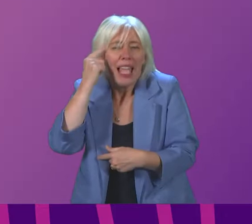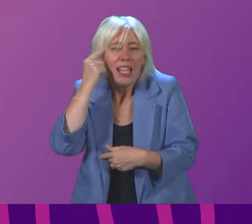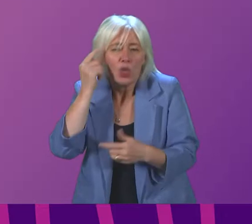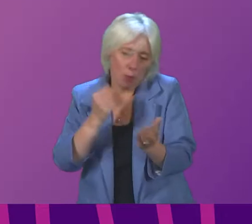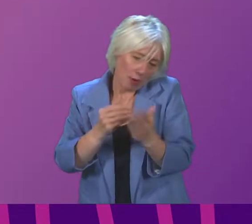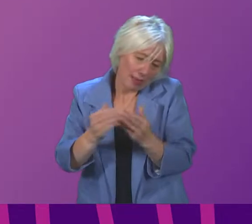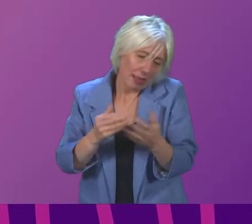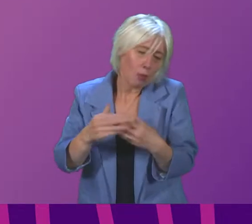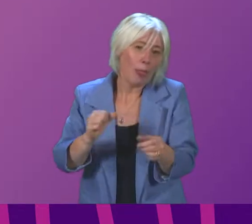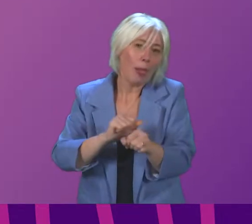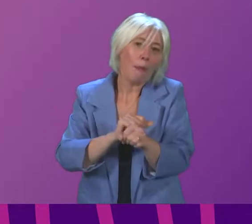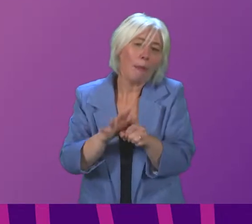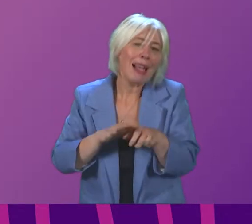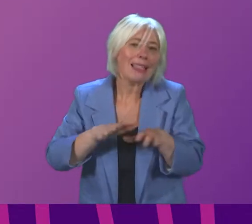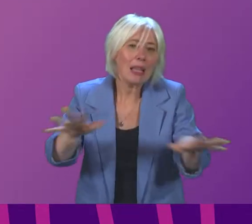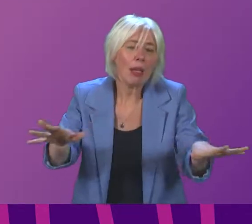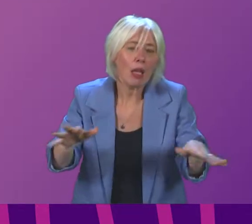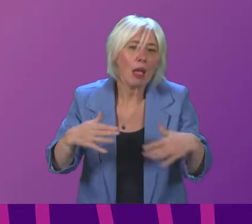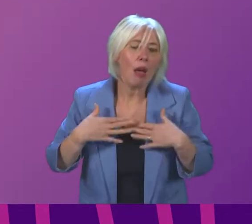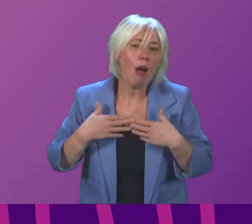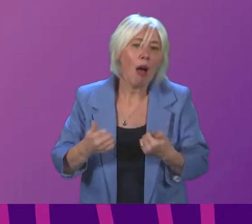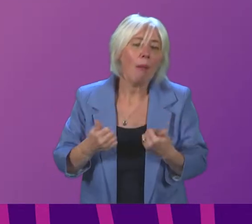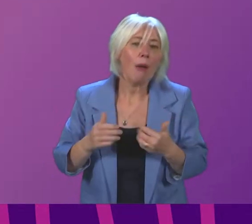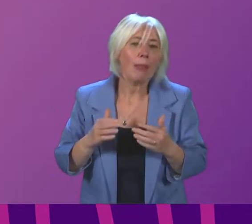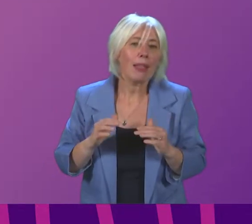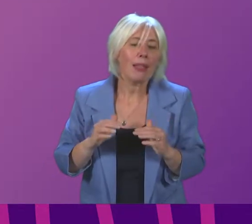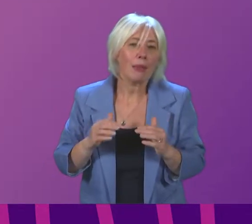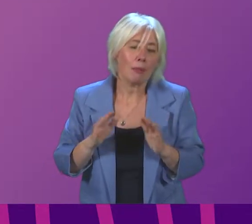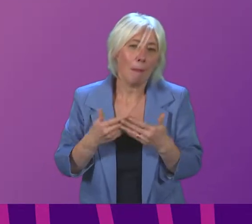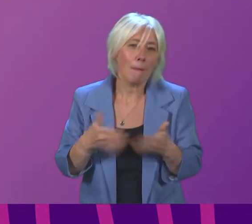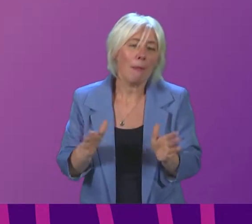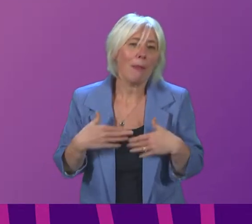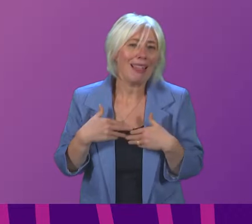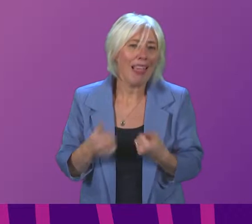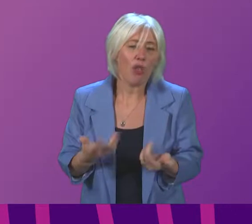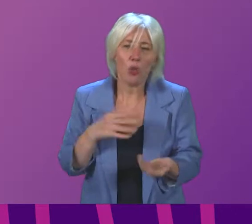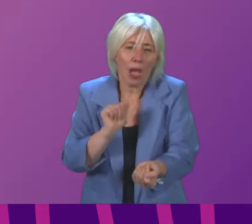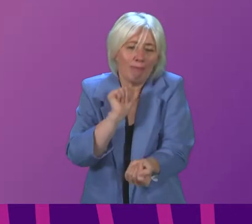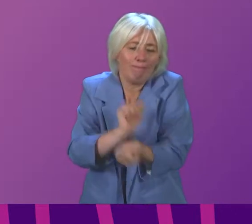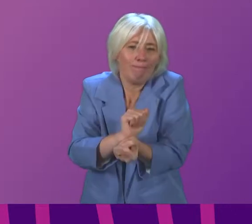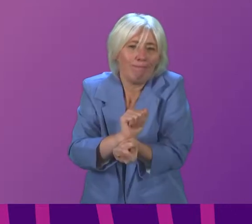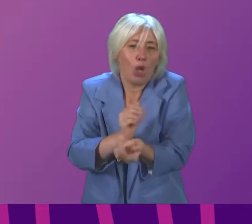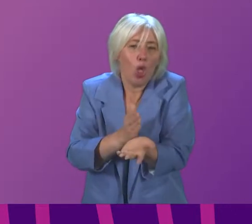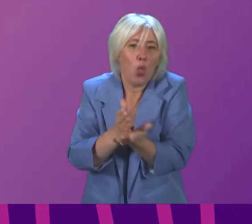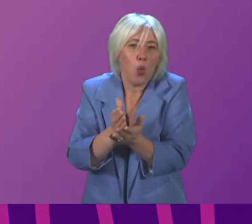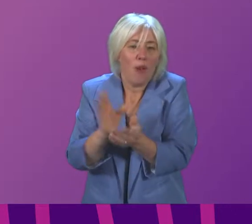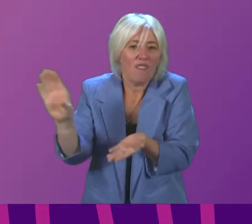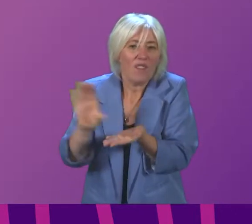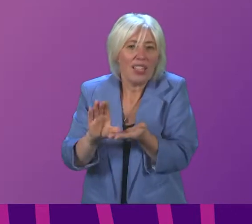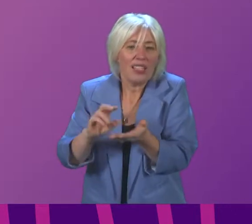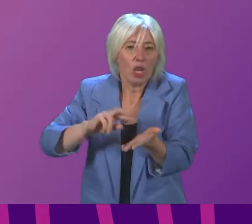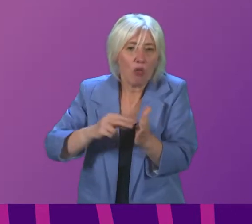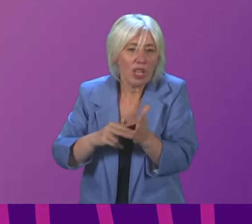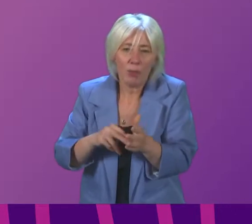we cannot have our public health hands tied by funding arrangements that are asymmetrical and